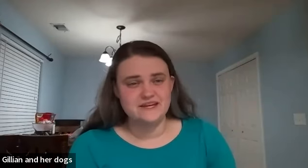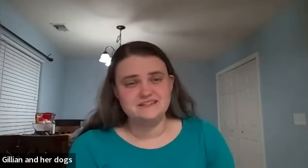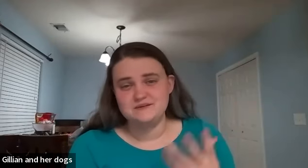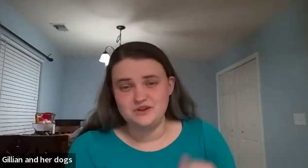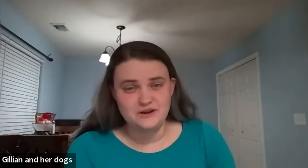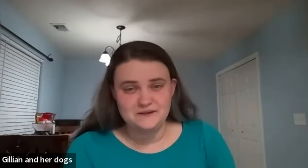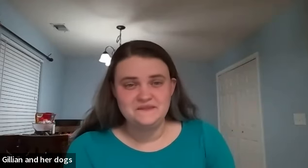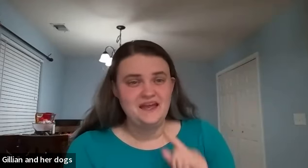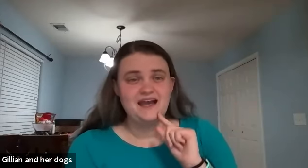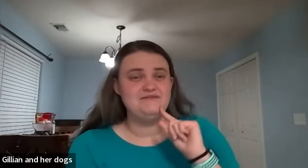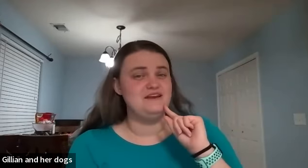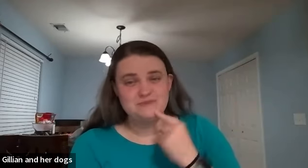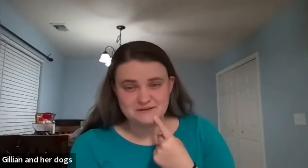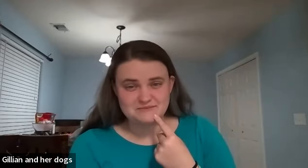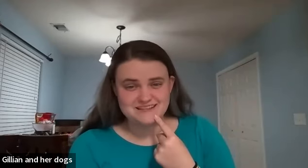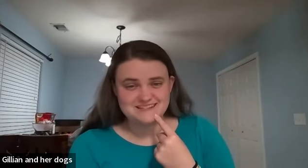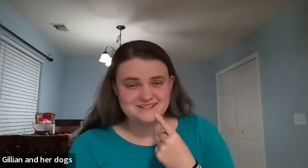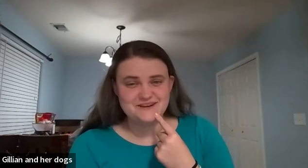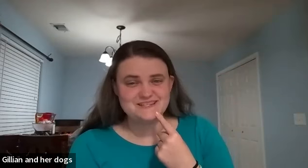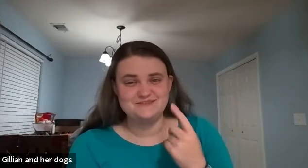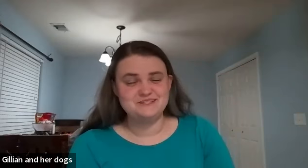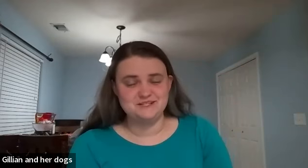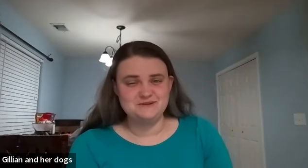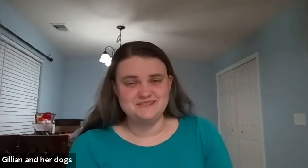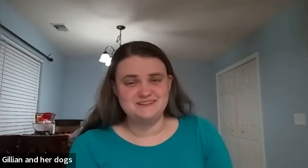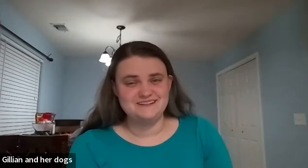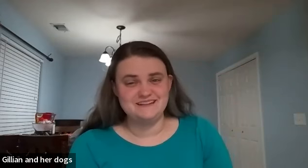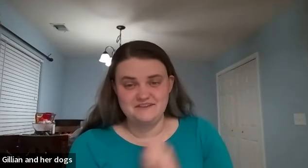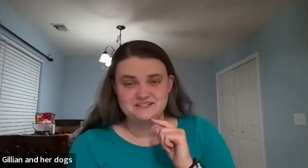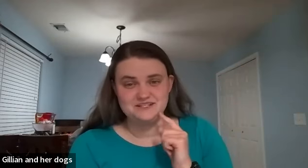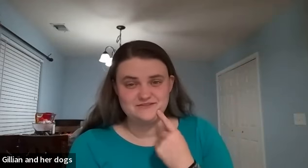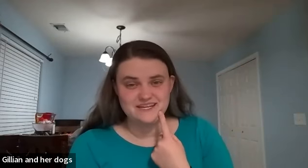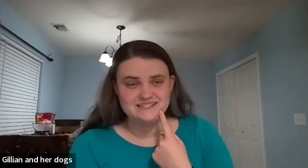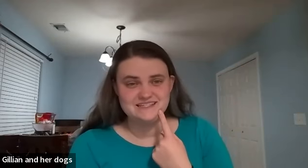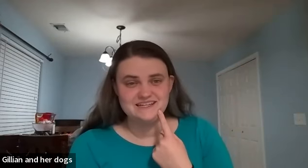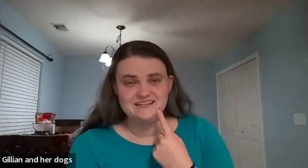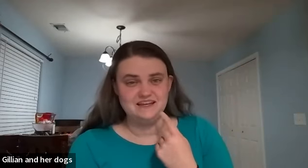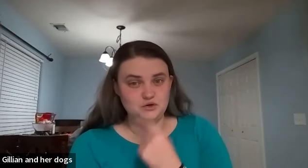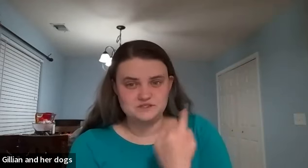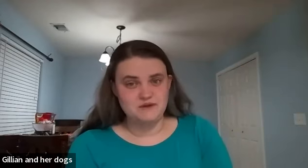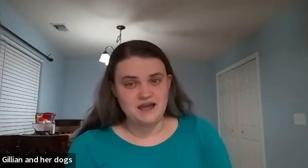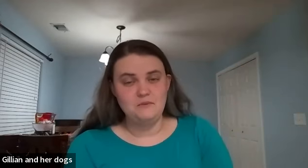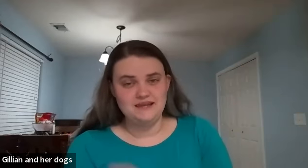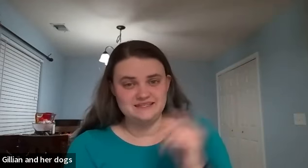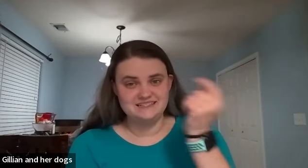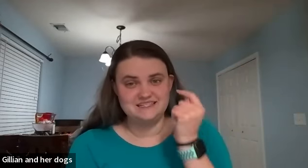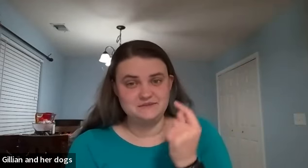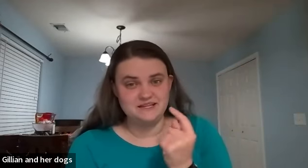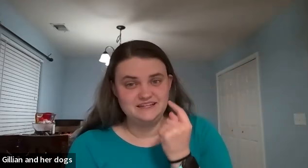face i'm sorry i've never been able to make a serious face if someone tells me to be serious like have a serious face like don't smile my instincts is a melee